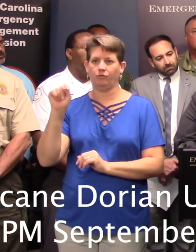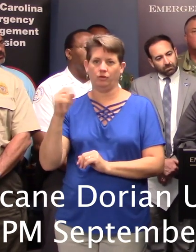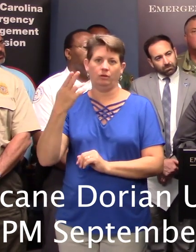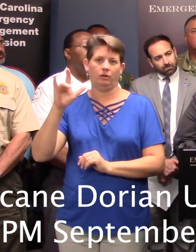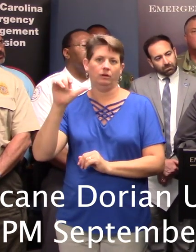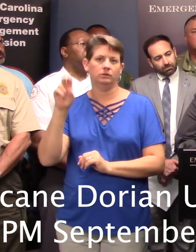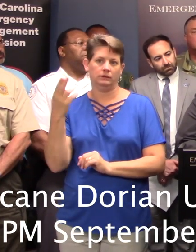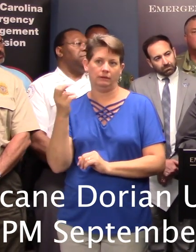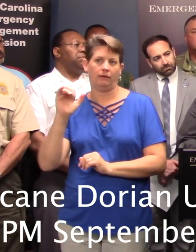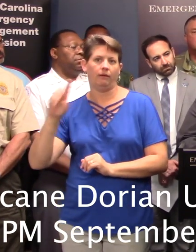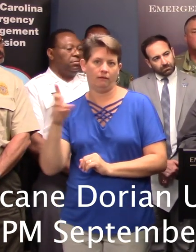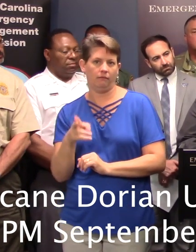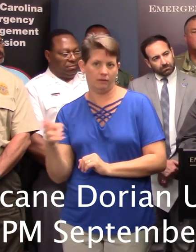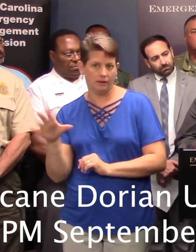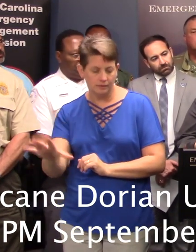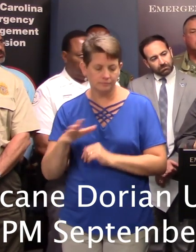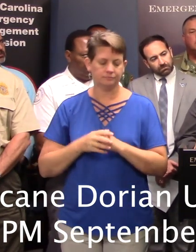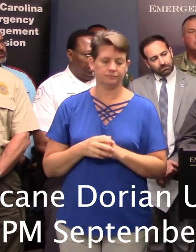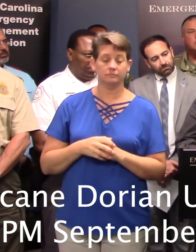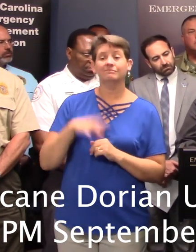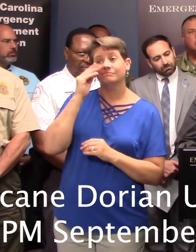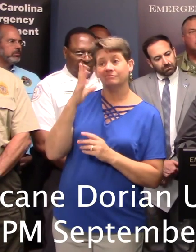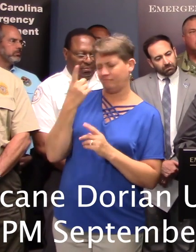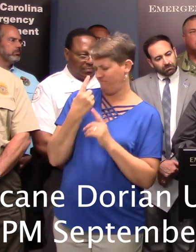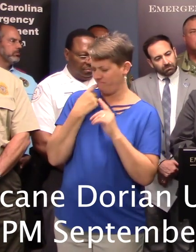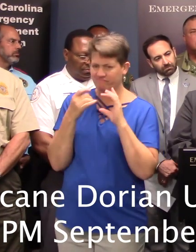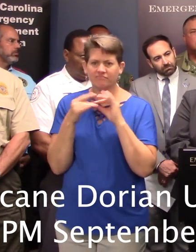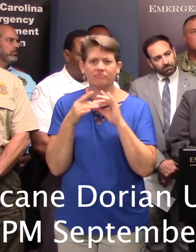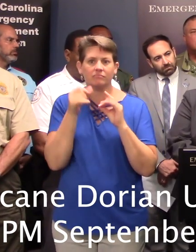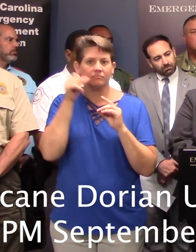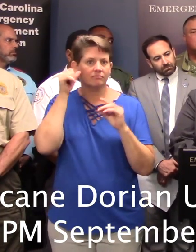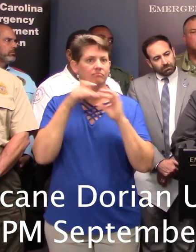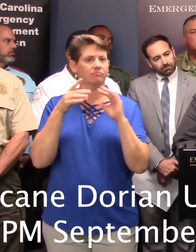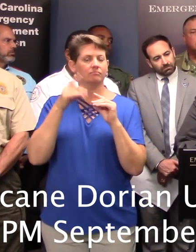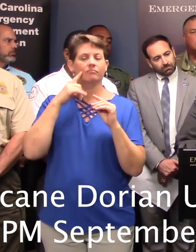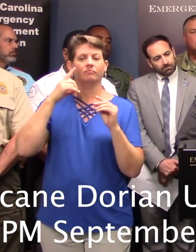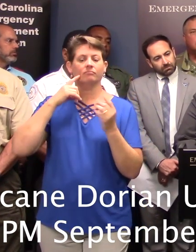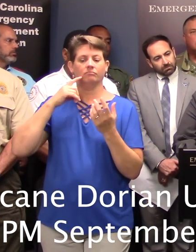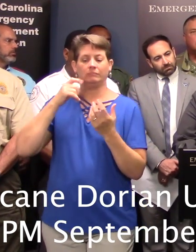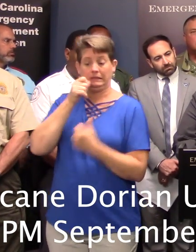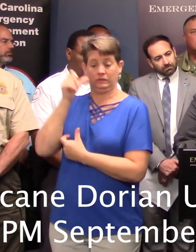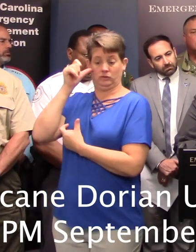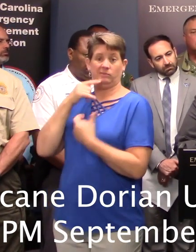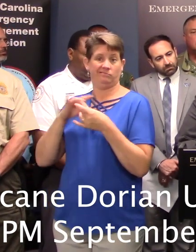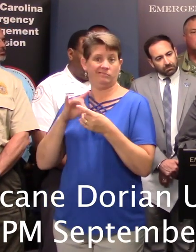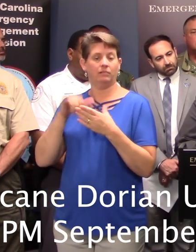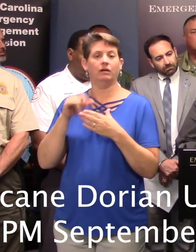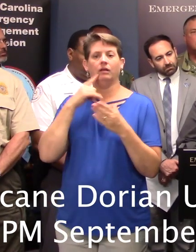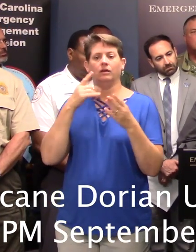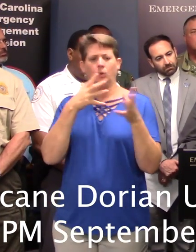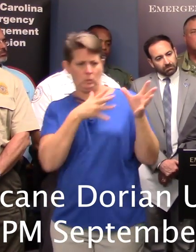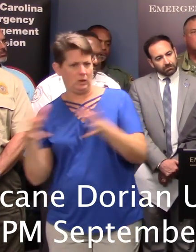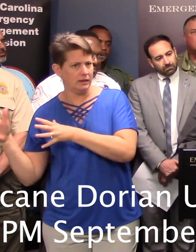Just to follow up on something we mentioned yesterday as the storm comes in and the tropical storm force winds and the hurricane force winds come our way,